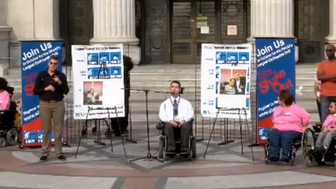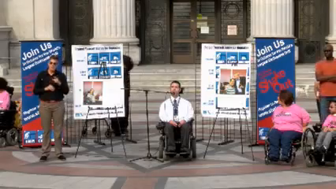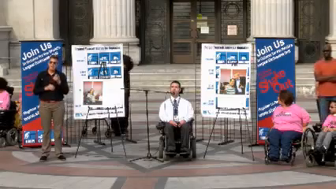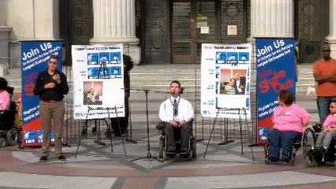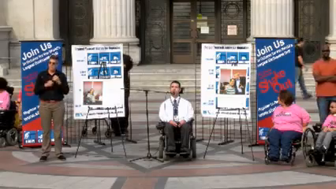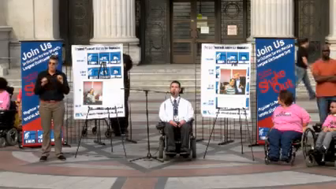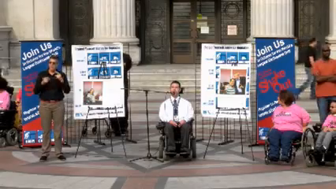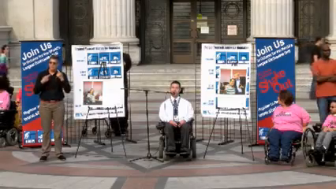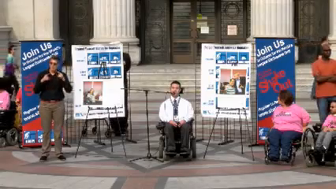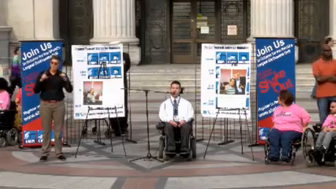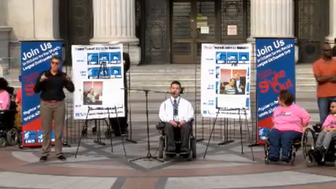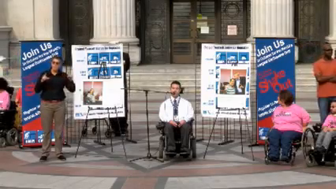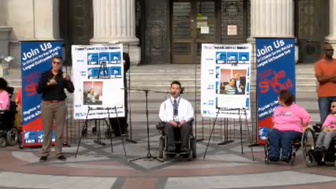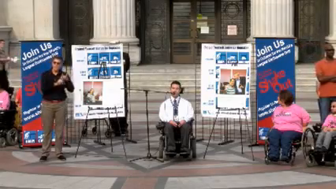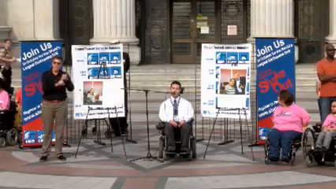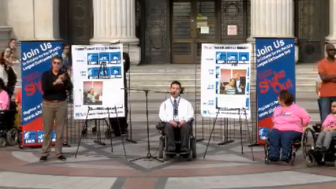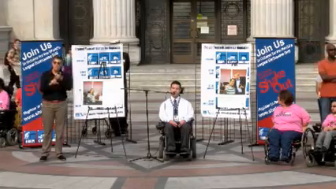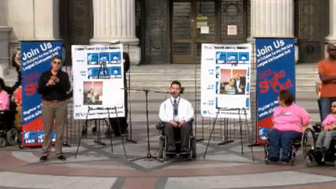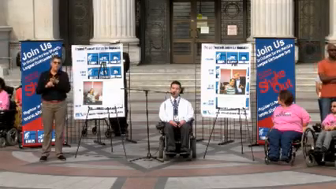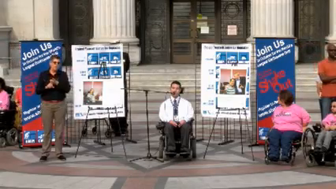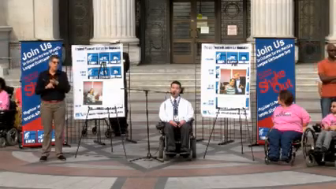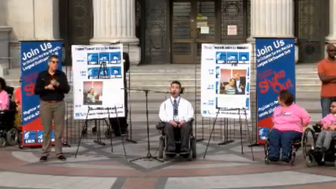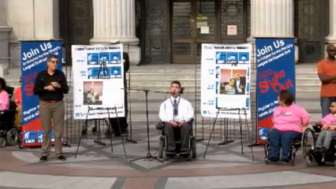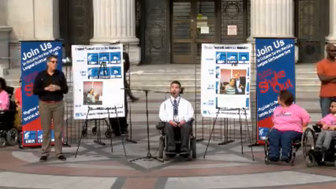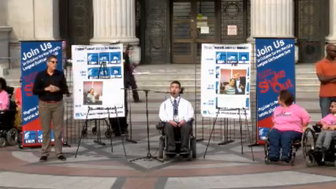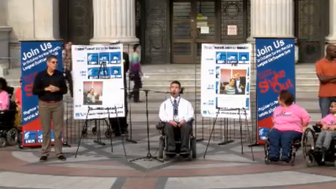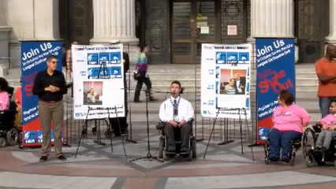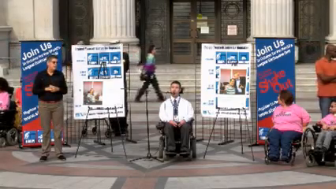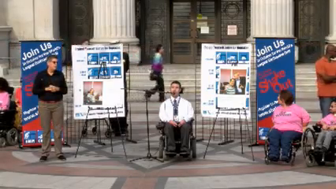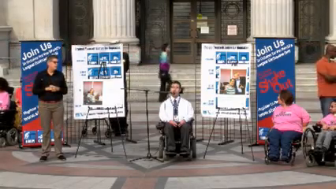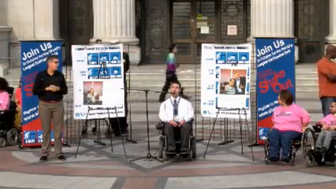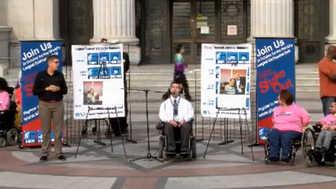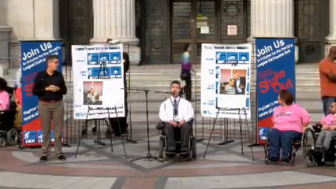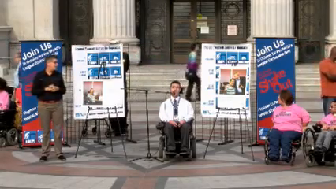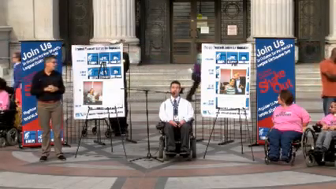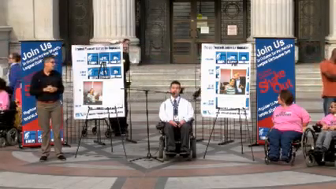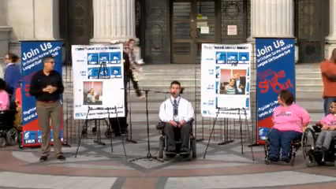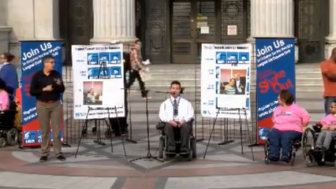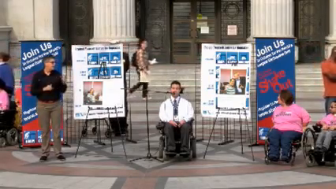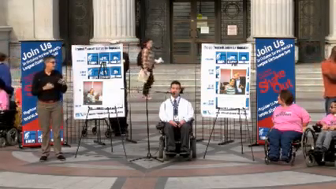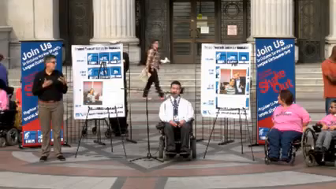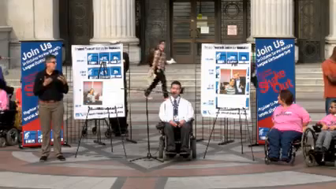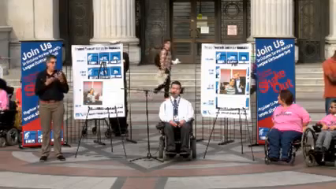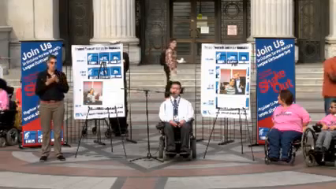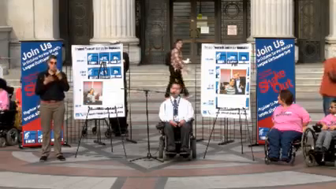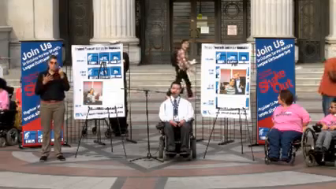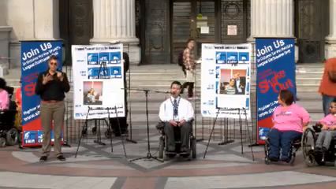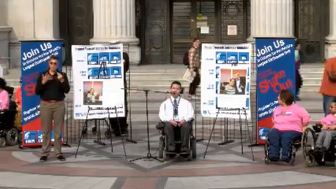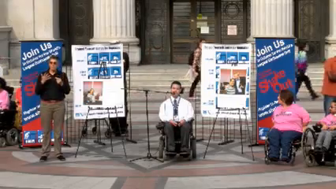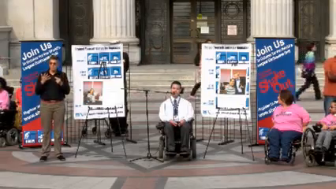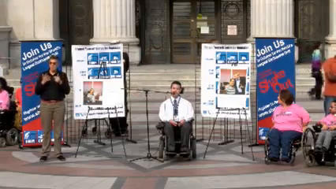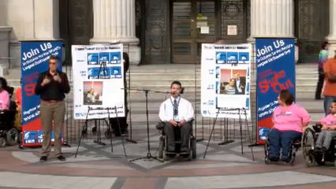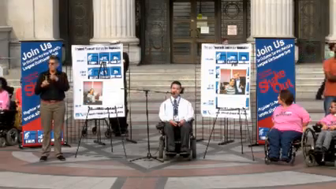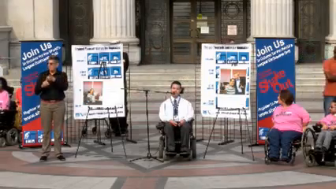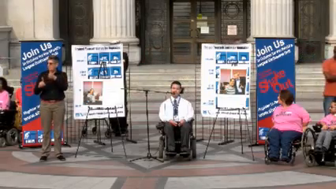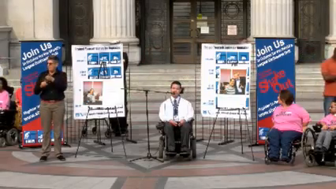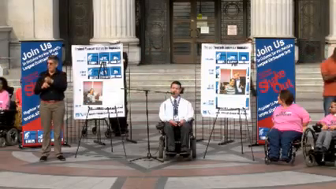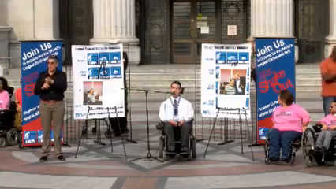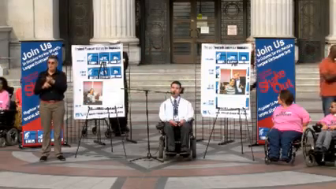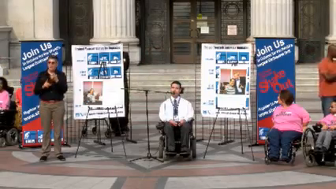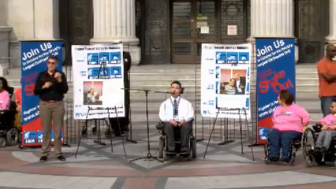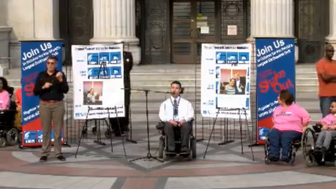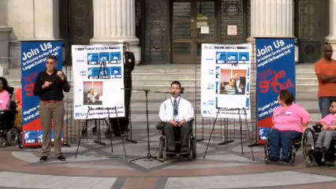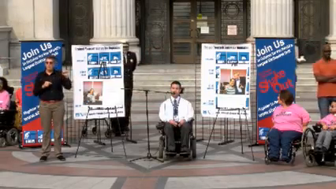and cheering for the Lakers in a home he earned on his own. He defied them by